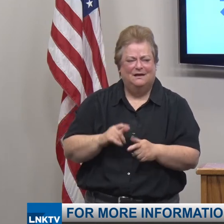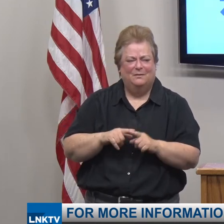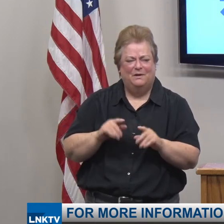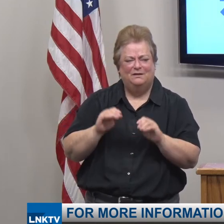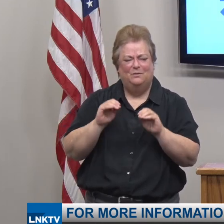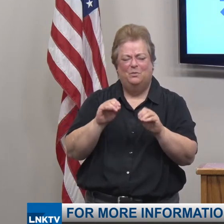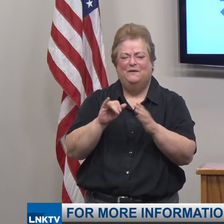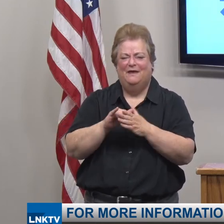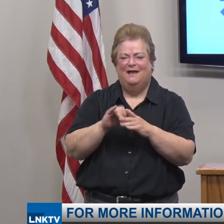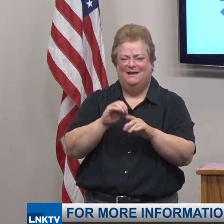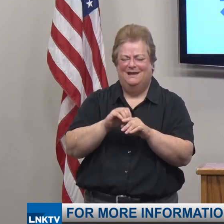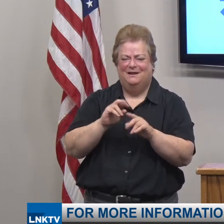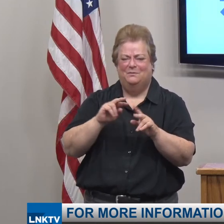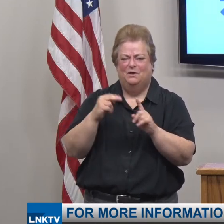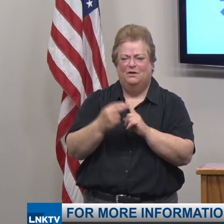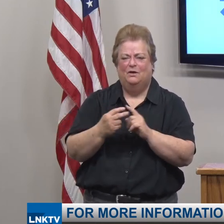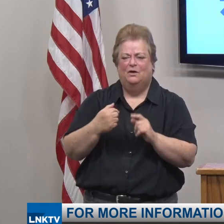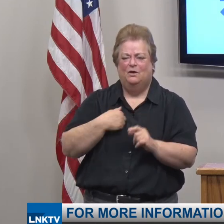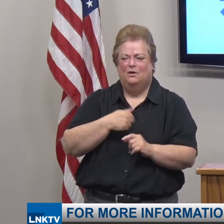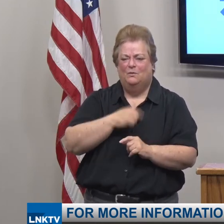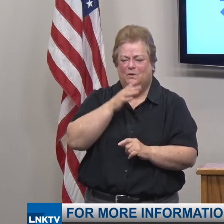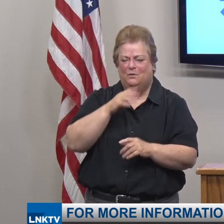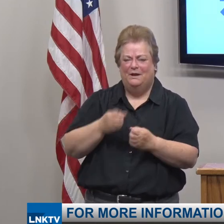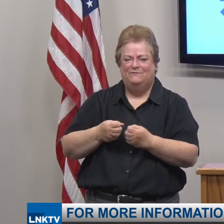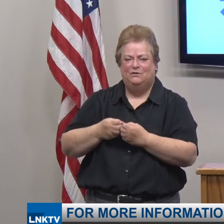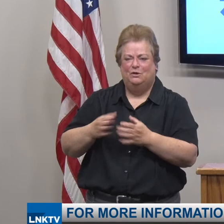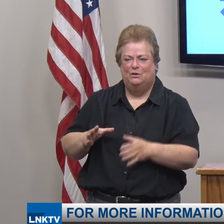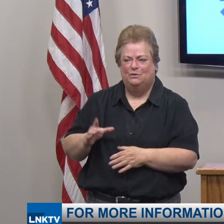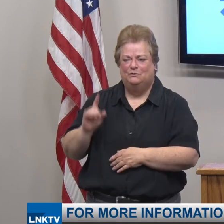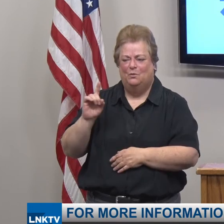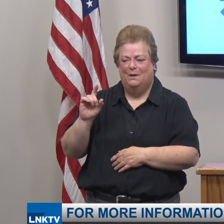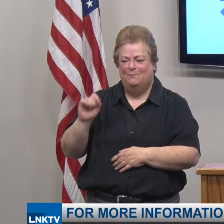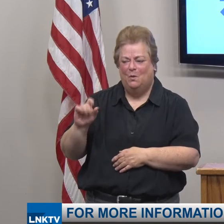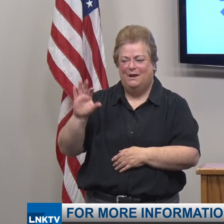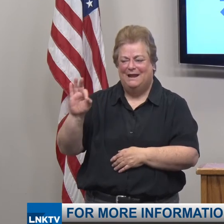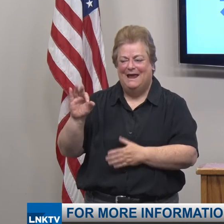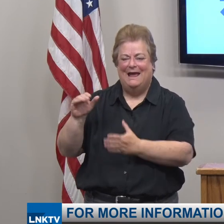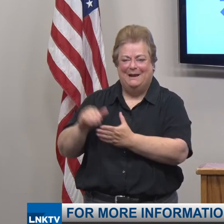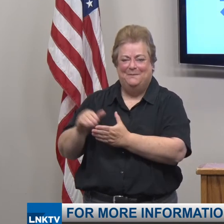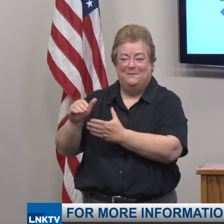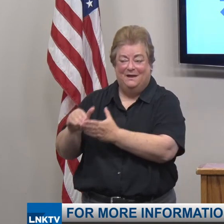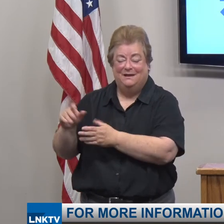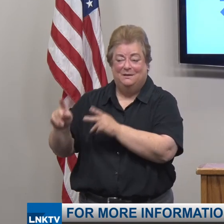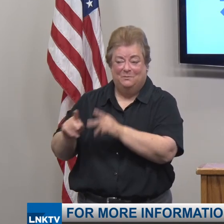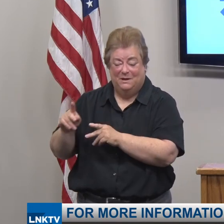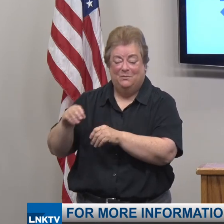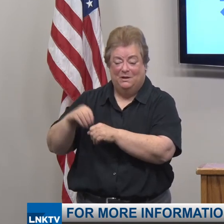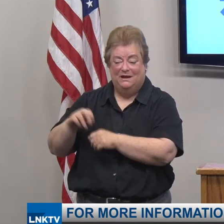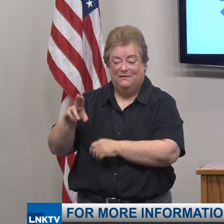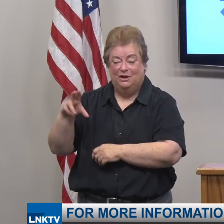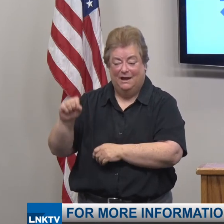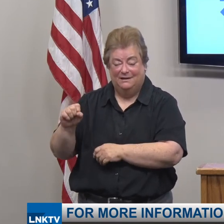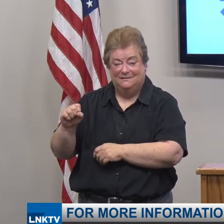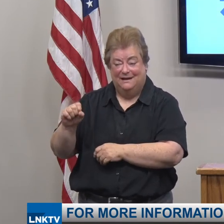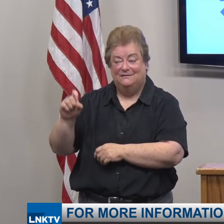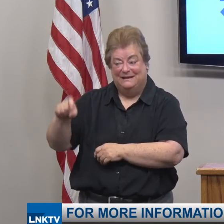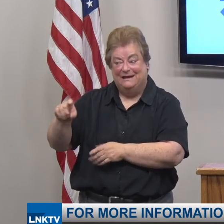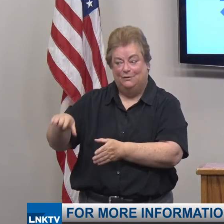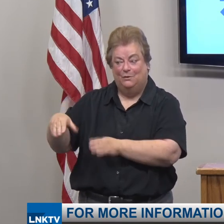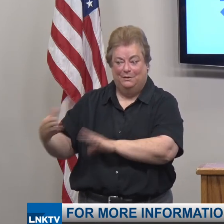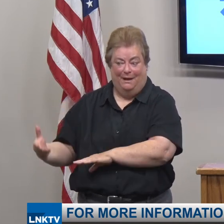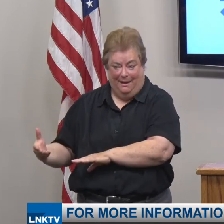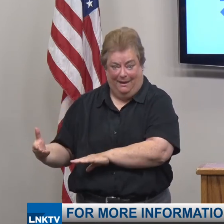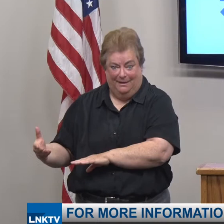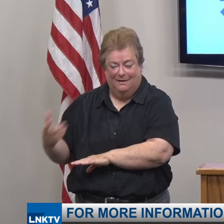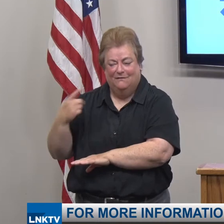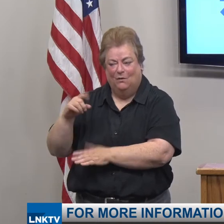perspective, we would have to lose almost 1.9 million people in the United States would need to die as